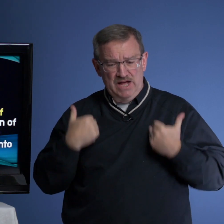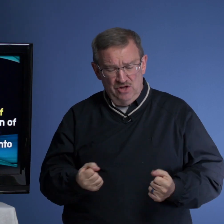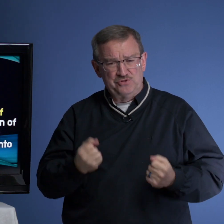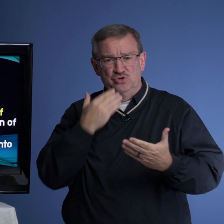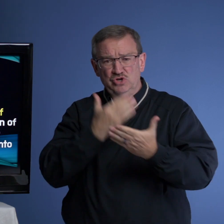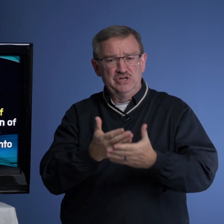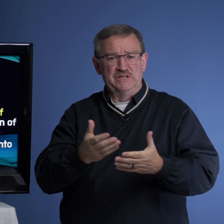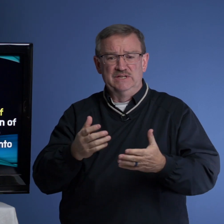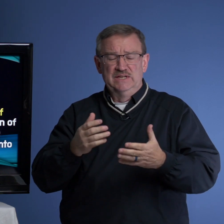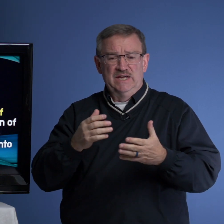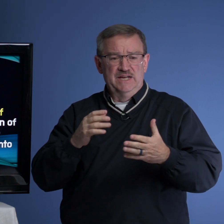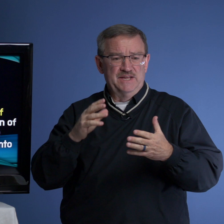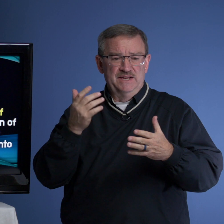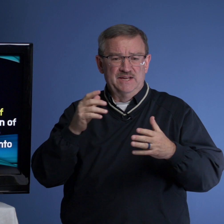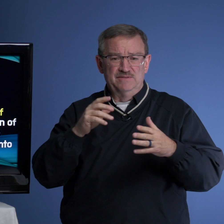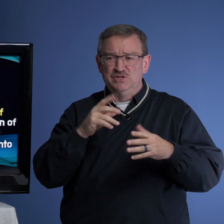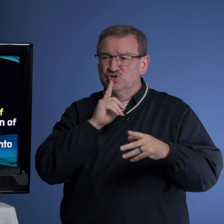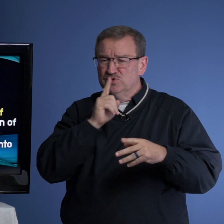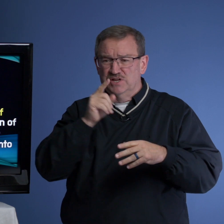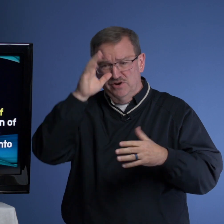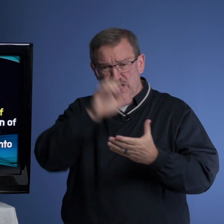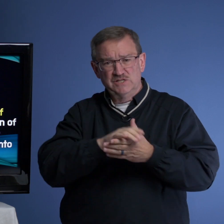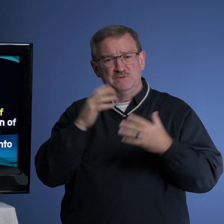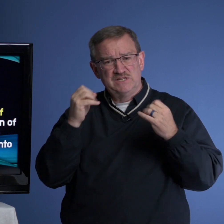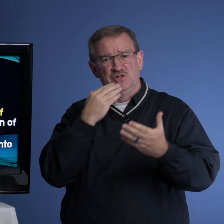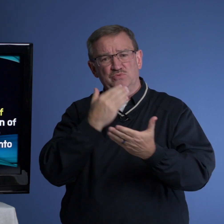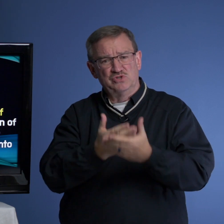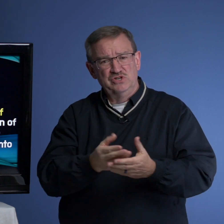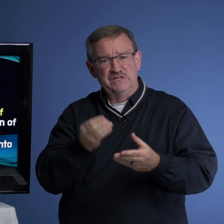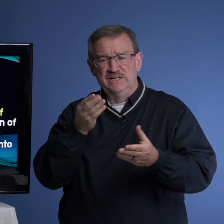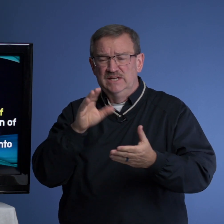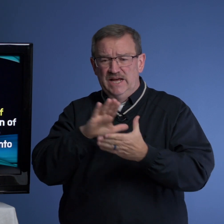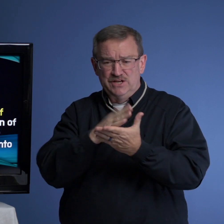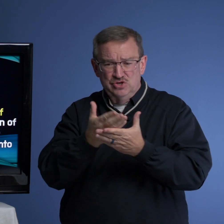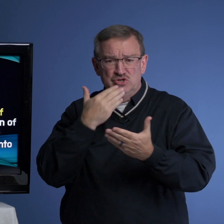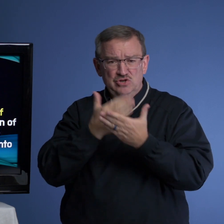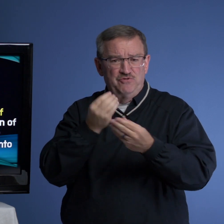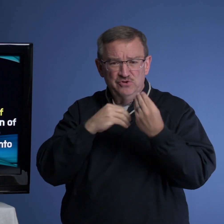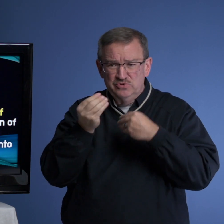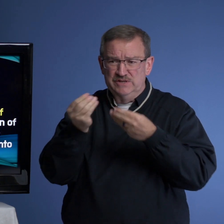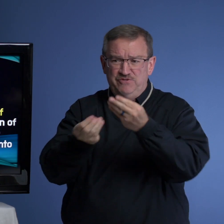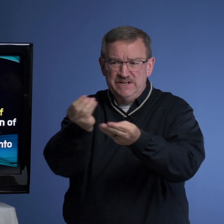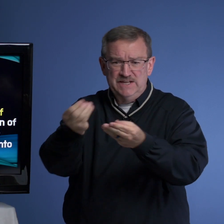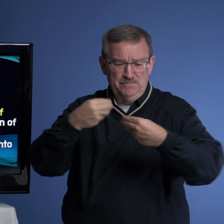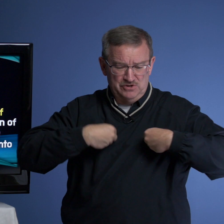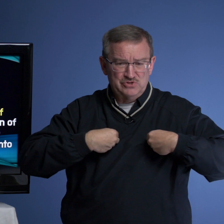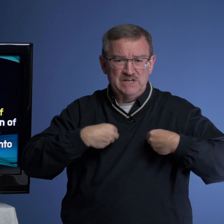health good and be sure that her husband's health was good and cook good food and feed him and herself